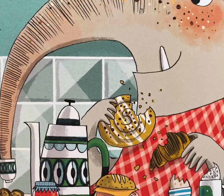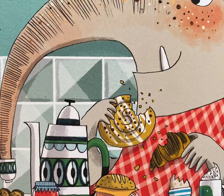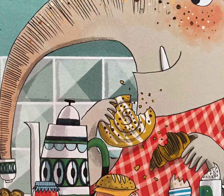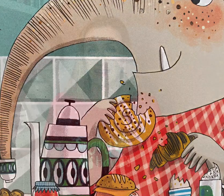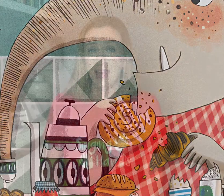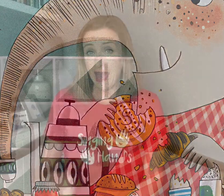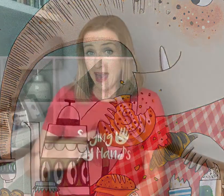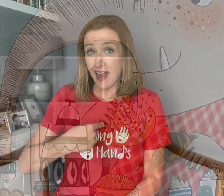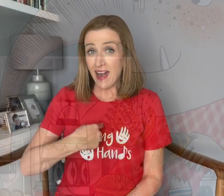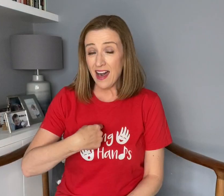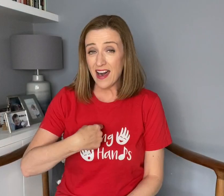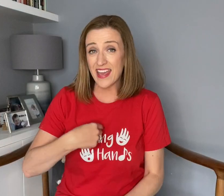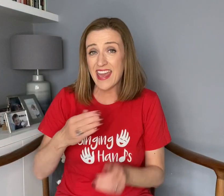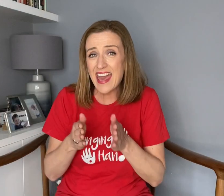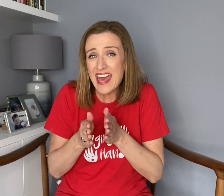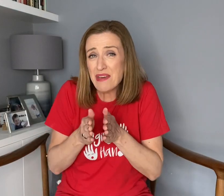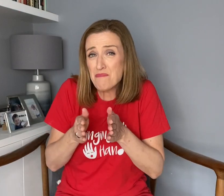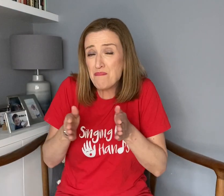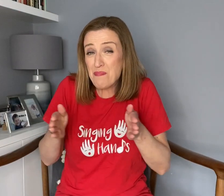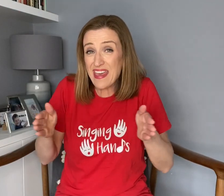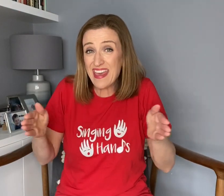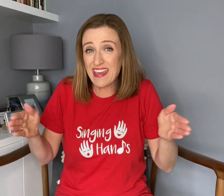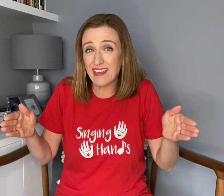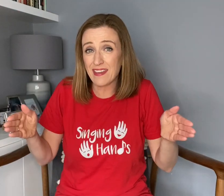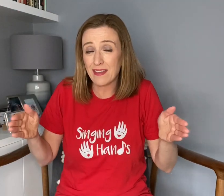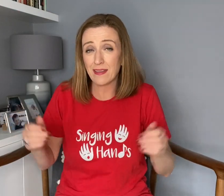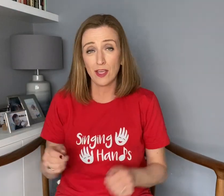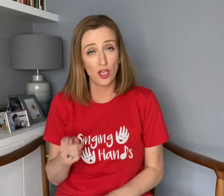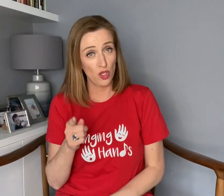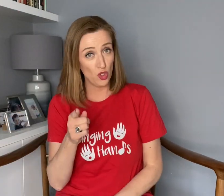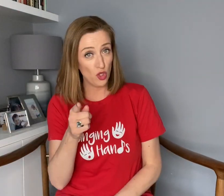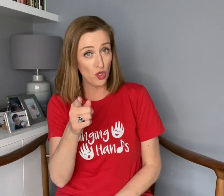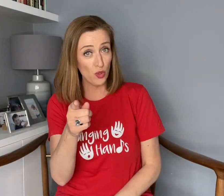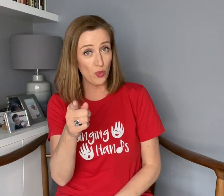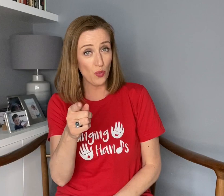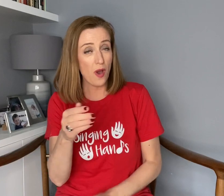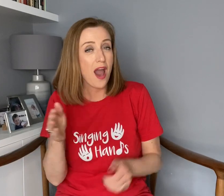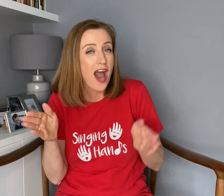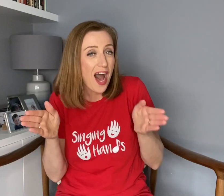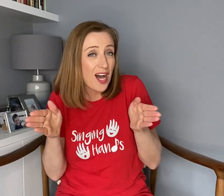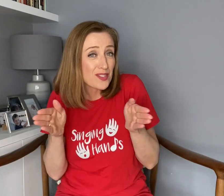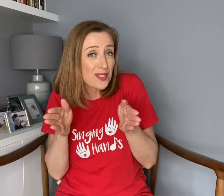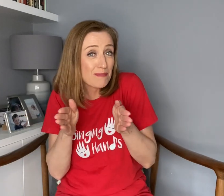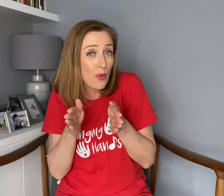I am big. You are small.